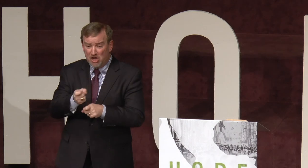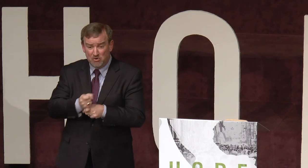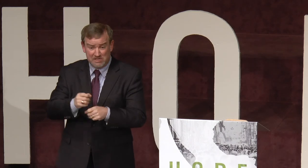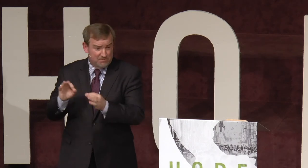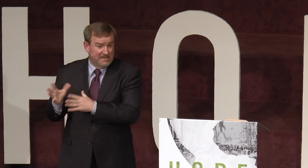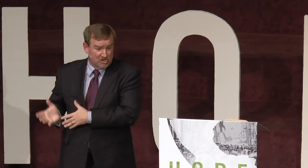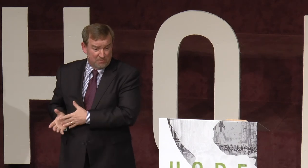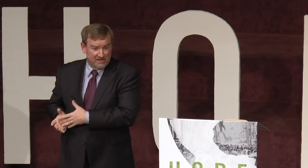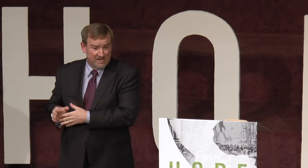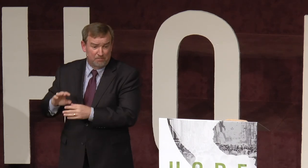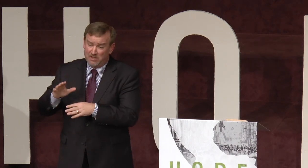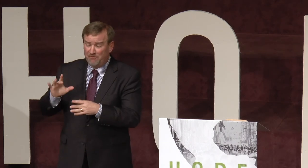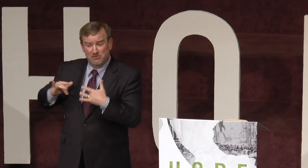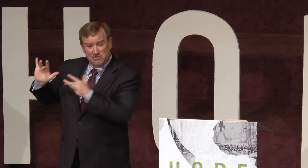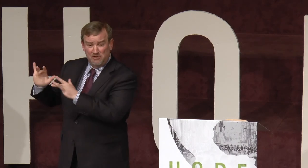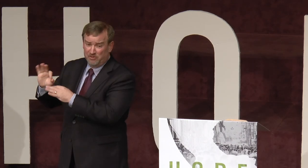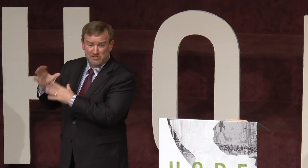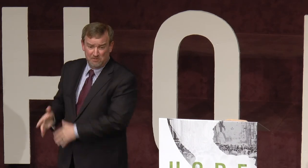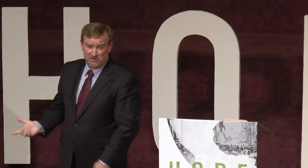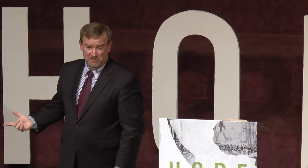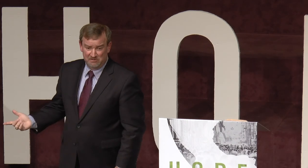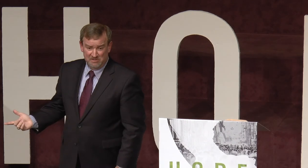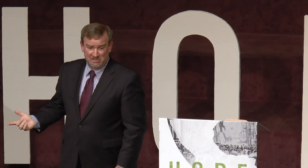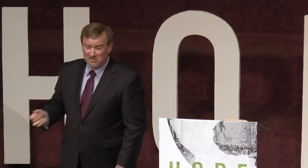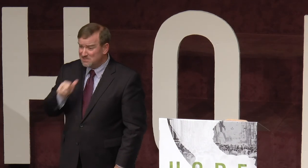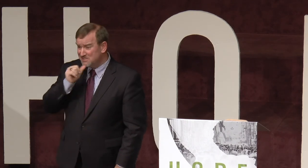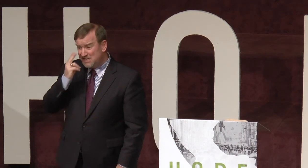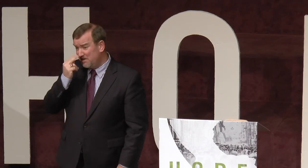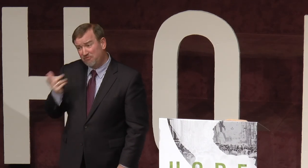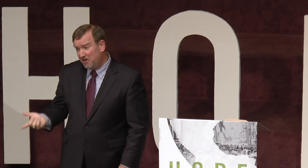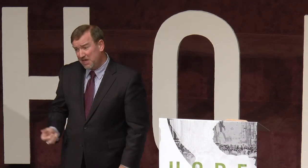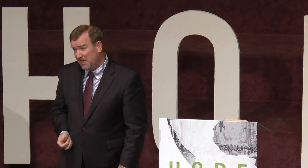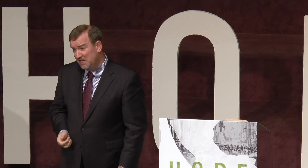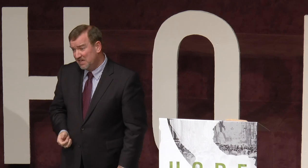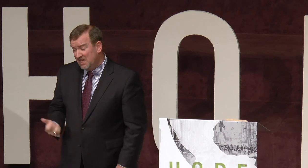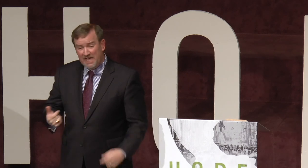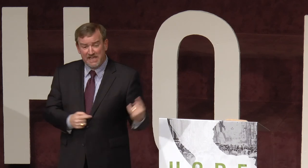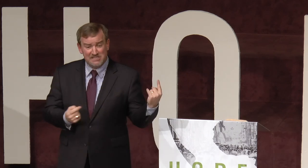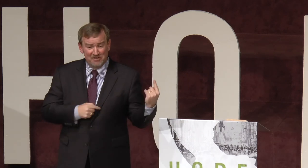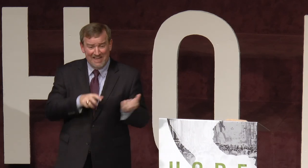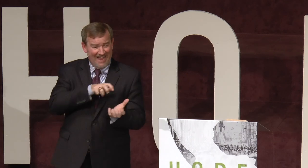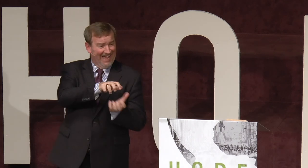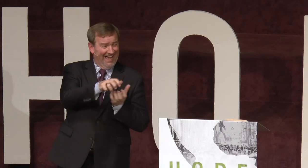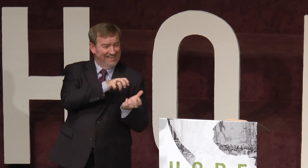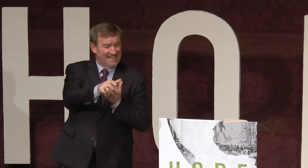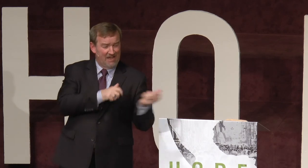joke that's being interpreted. And I feel sorry for the interpreter. Because it's just not even funny. And he's the only guy who he's laughing